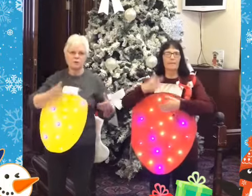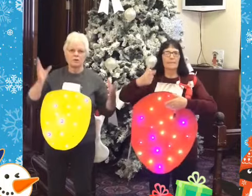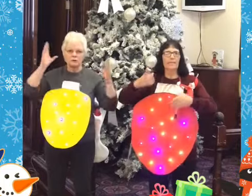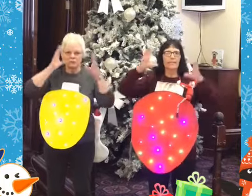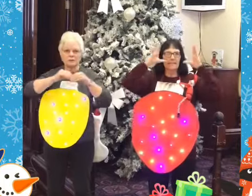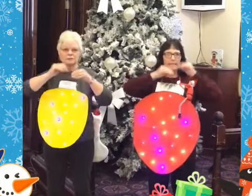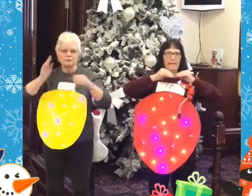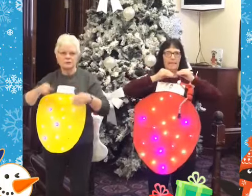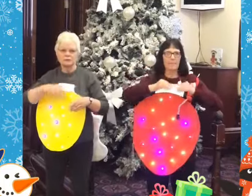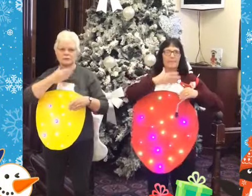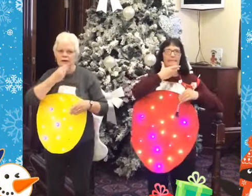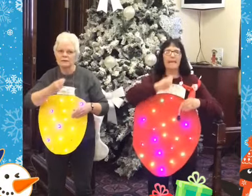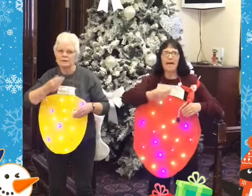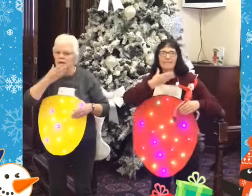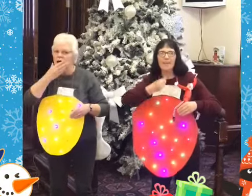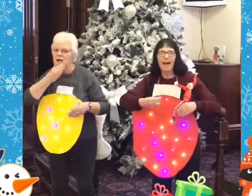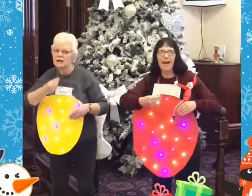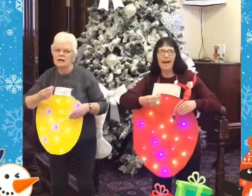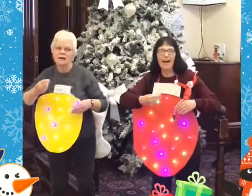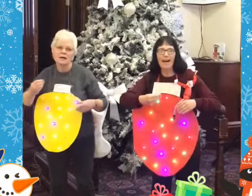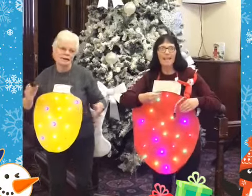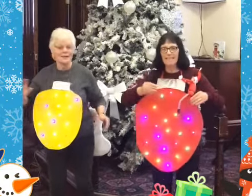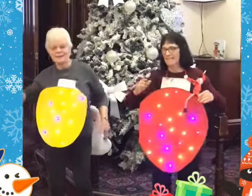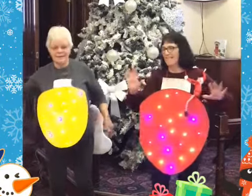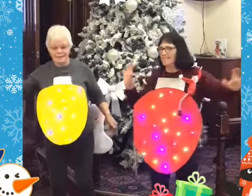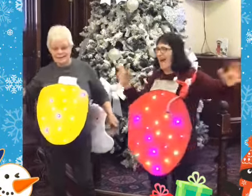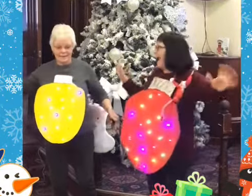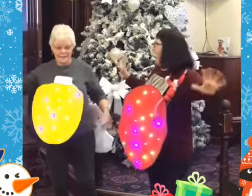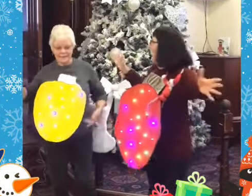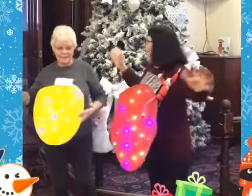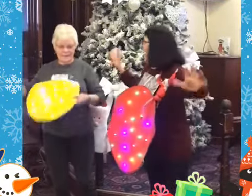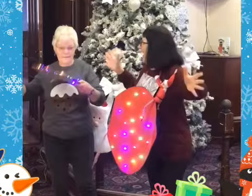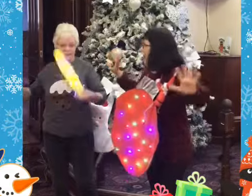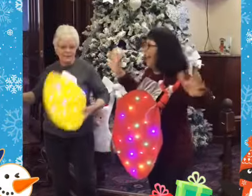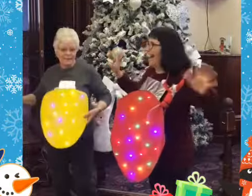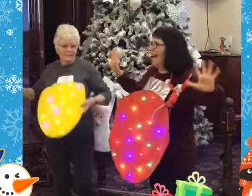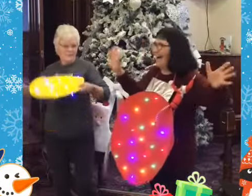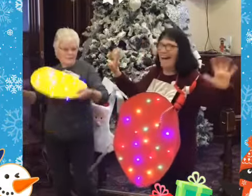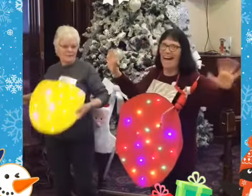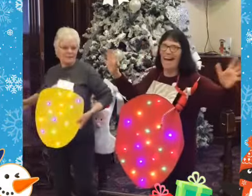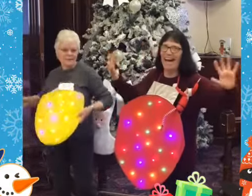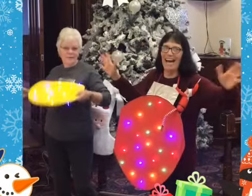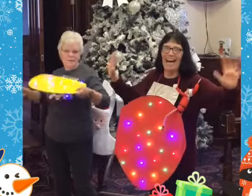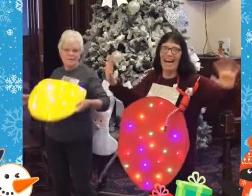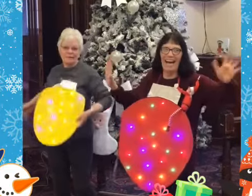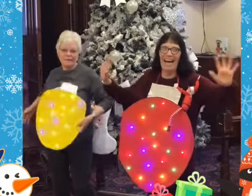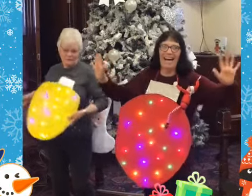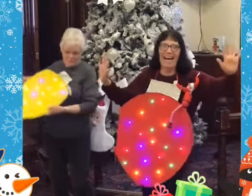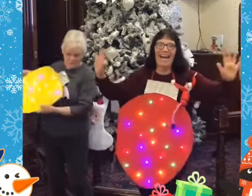more sleeps to Santa Oh, oh, oh, oh, oh.